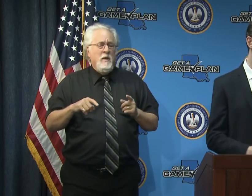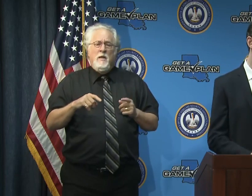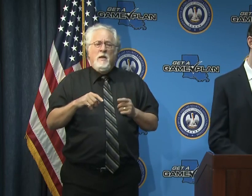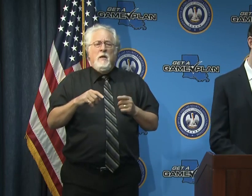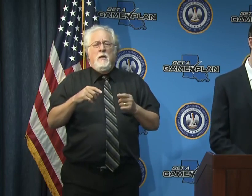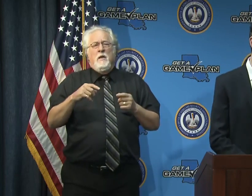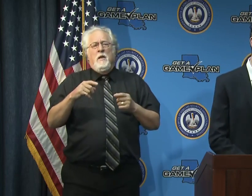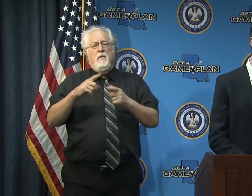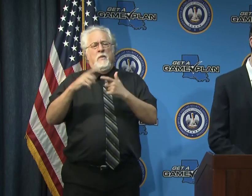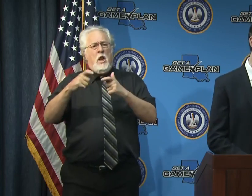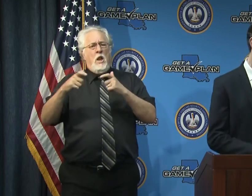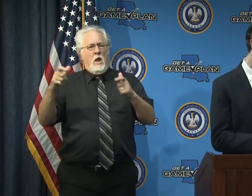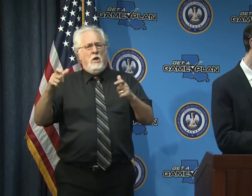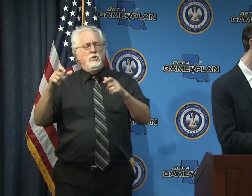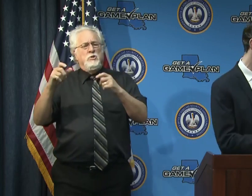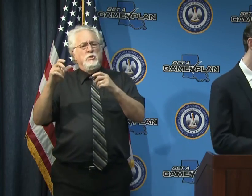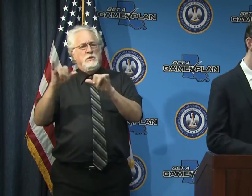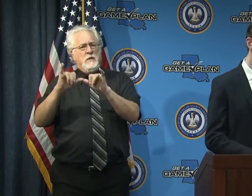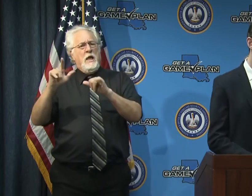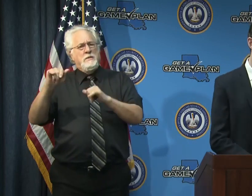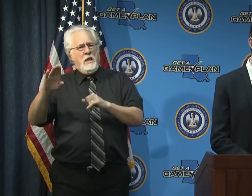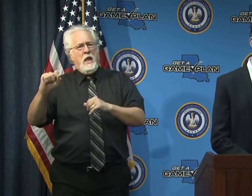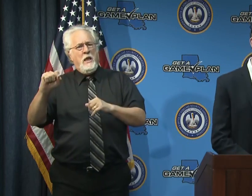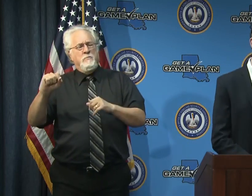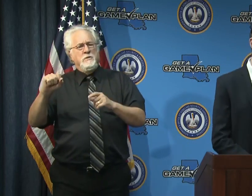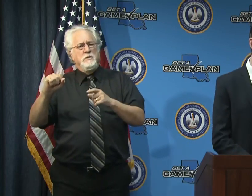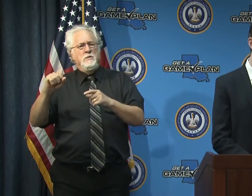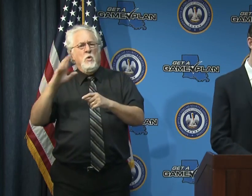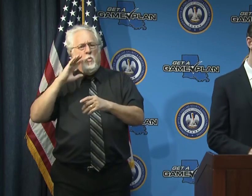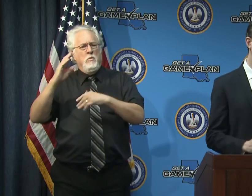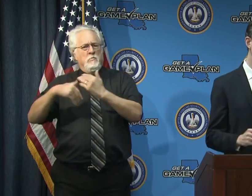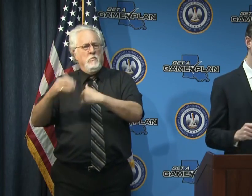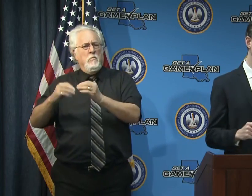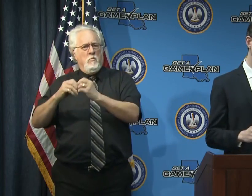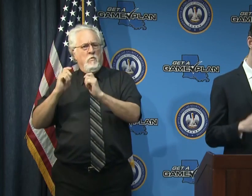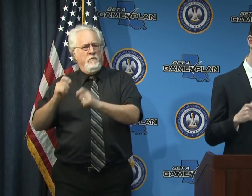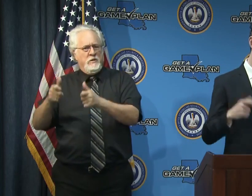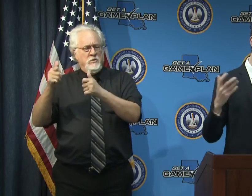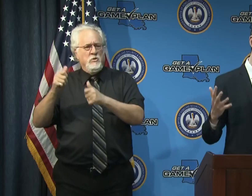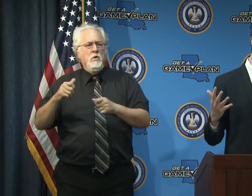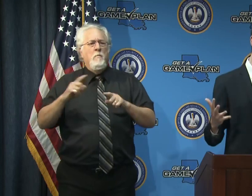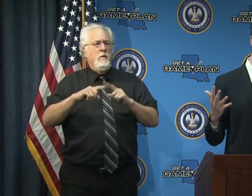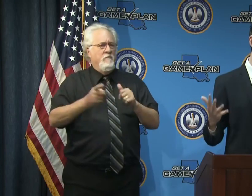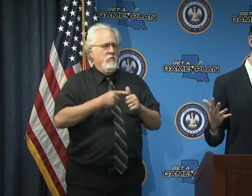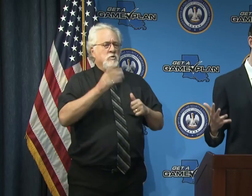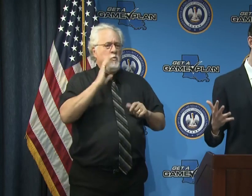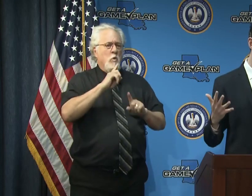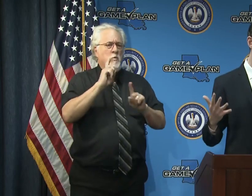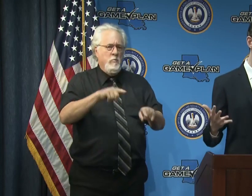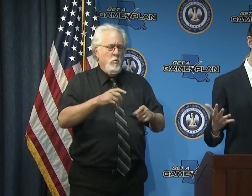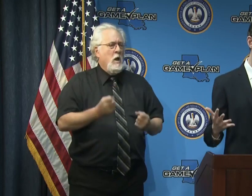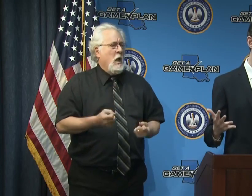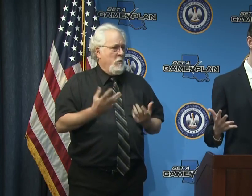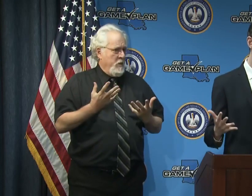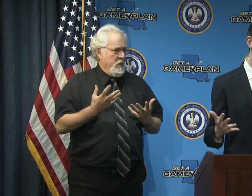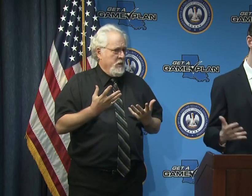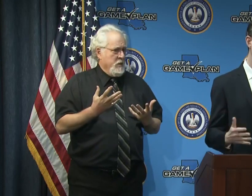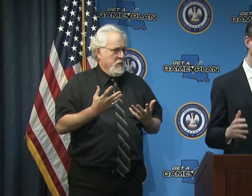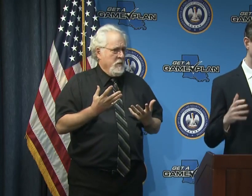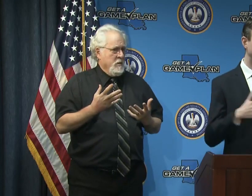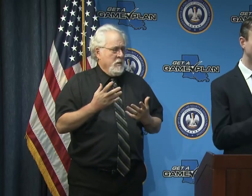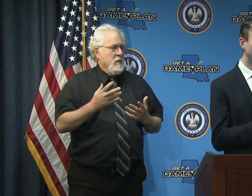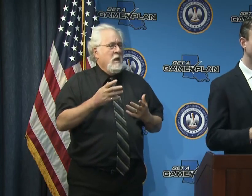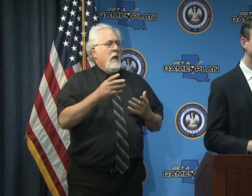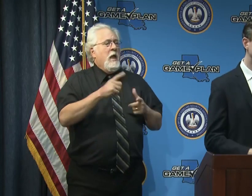to be in the larger size as well and so what we're going to do uh going forward is you know first of all we're going to report the number you know as we have